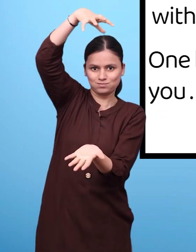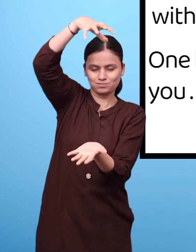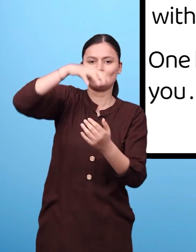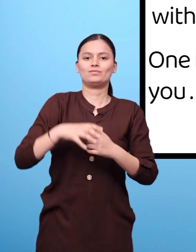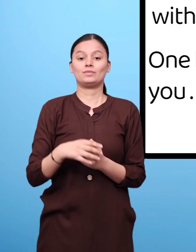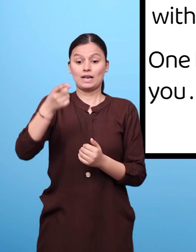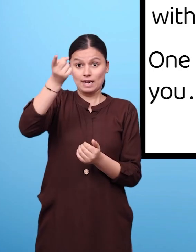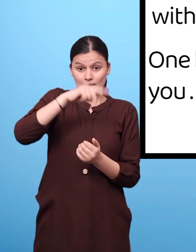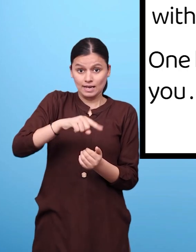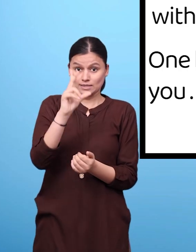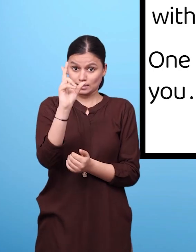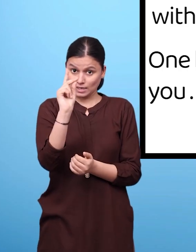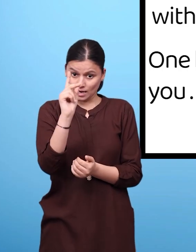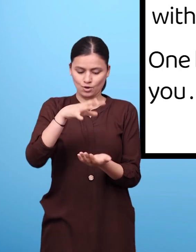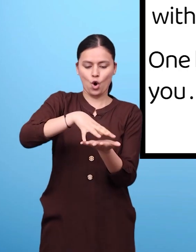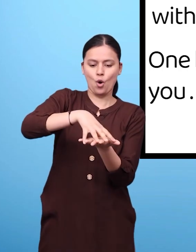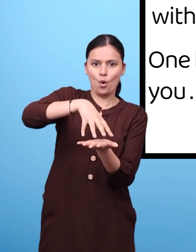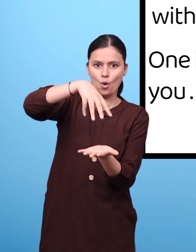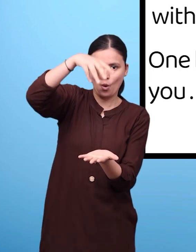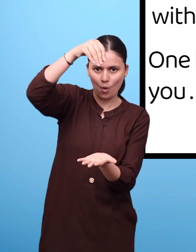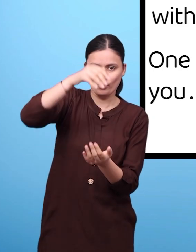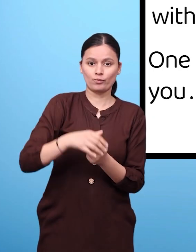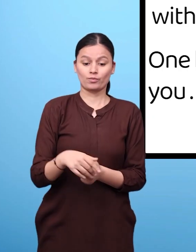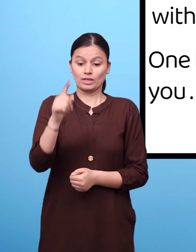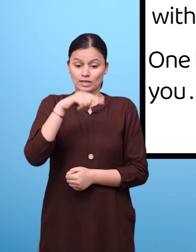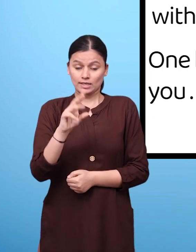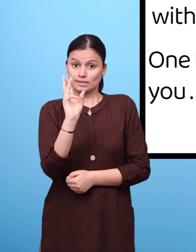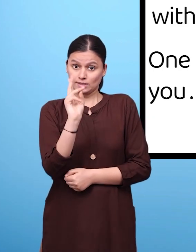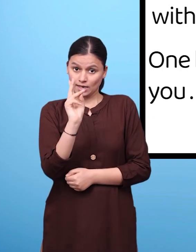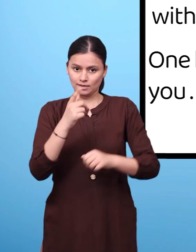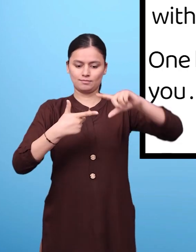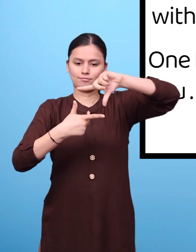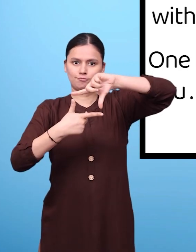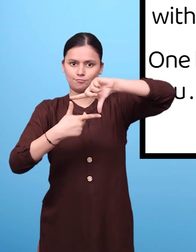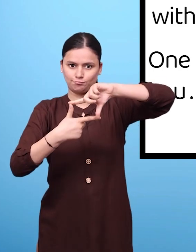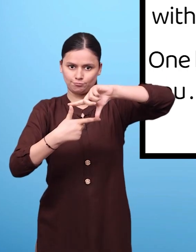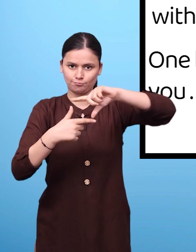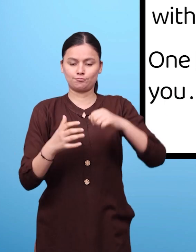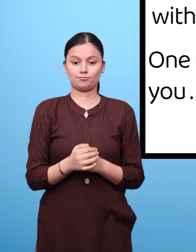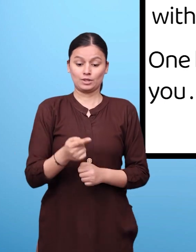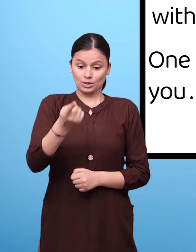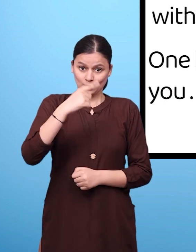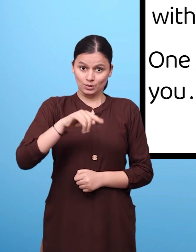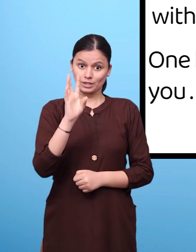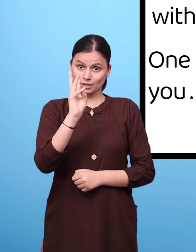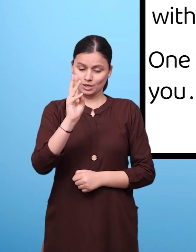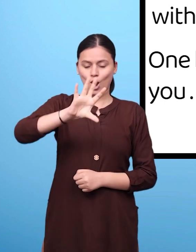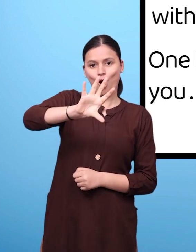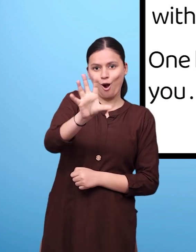Then we have conical third we have a cuboid fourth we